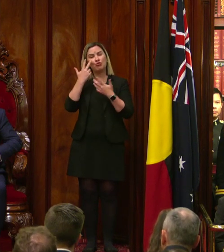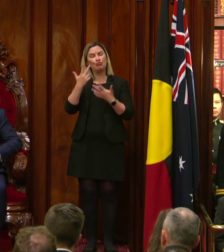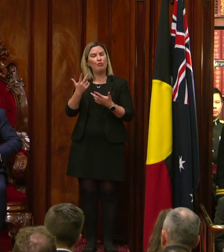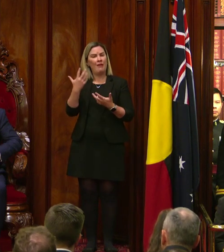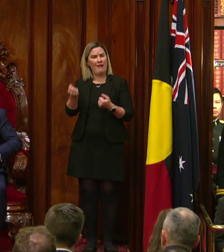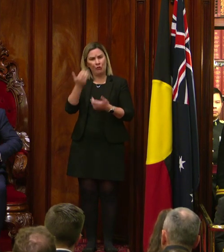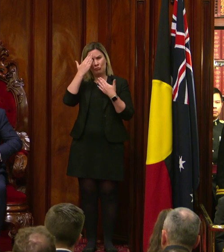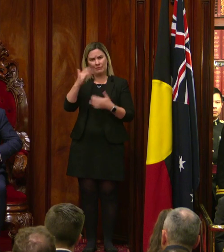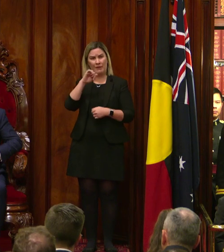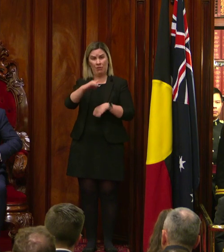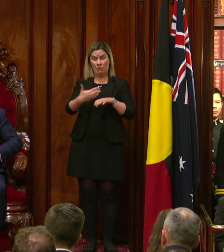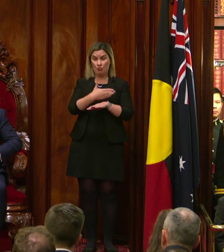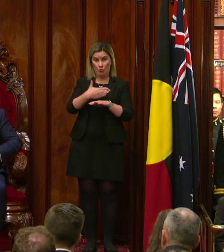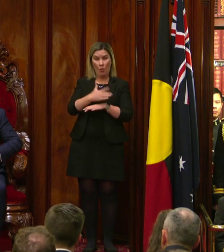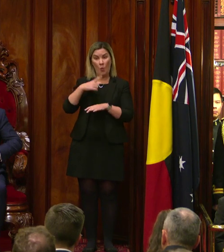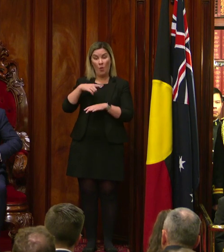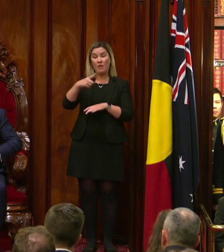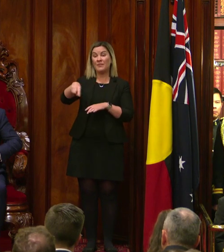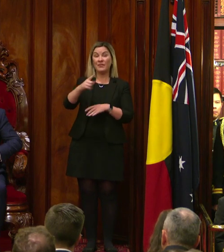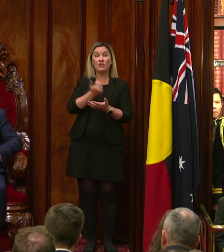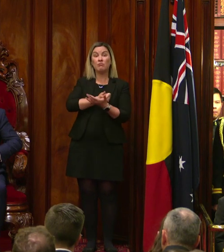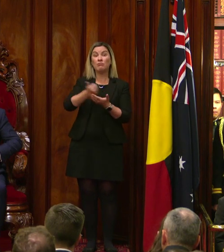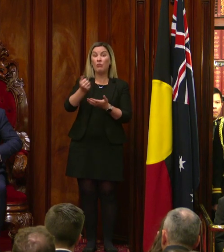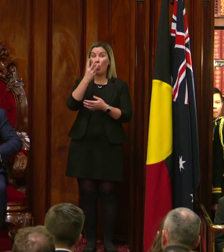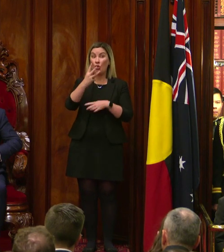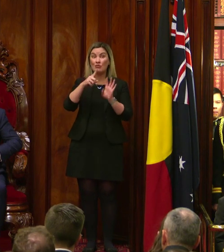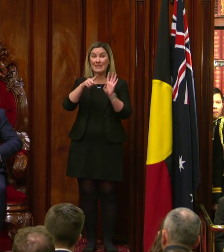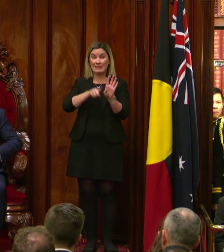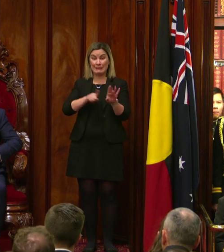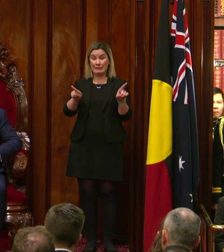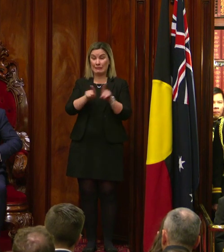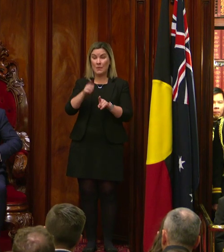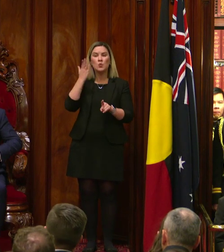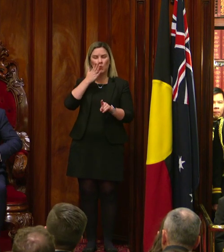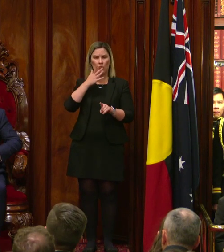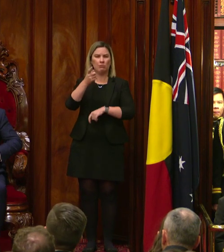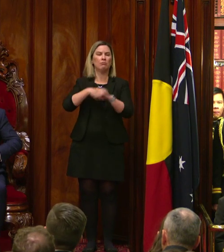staff who have been at the same school for three years with a permanent position.